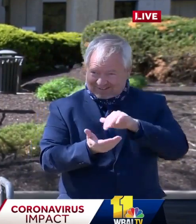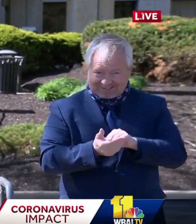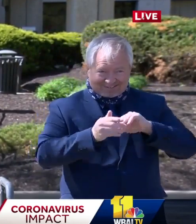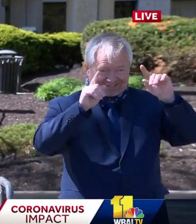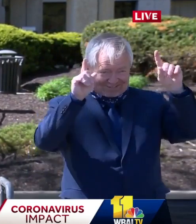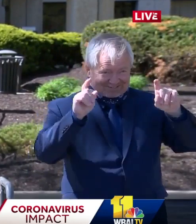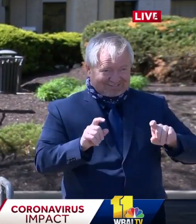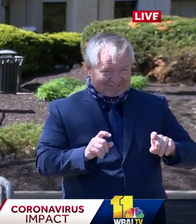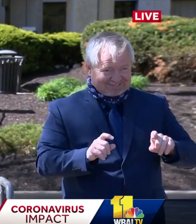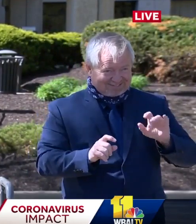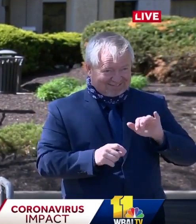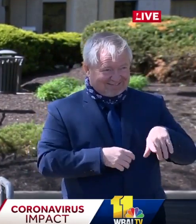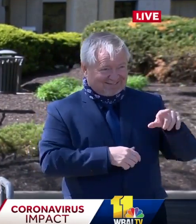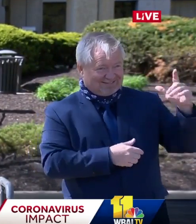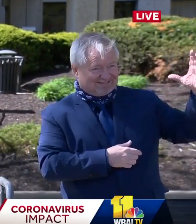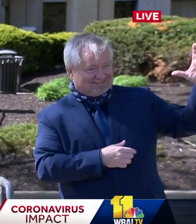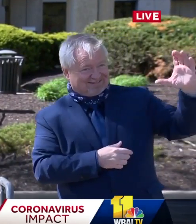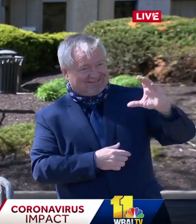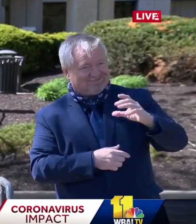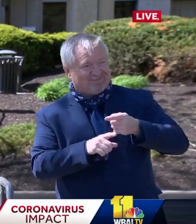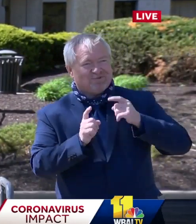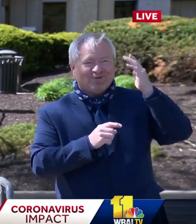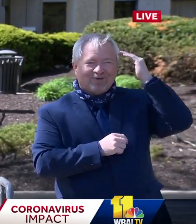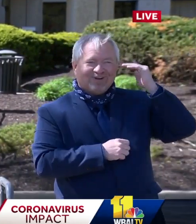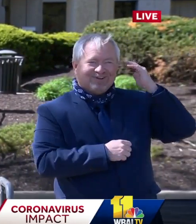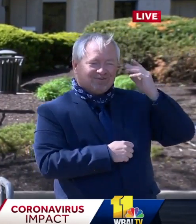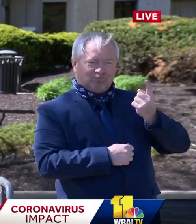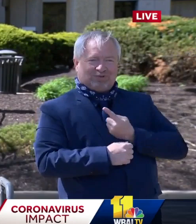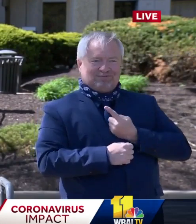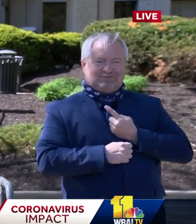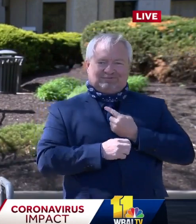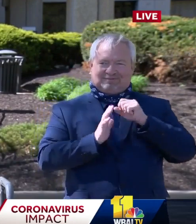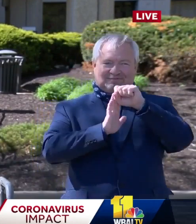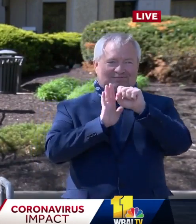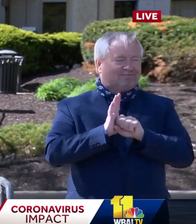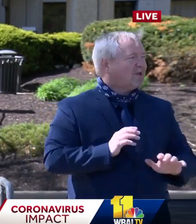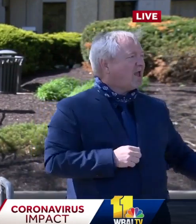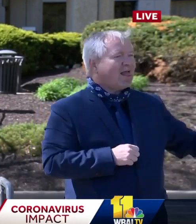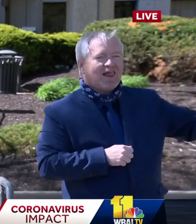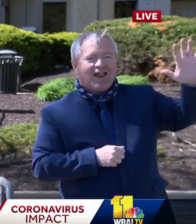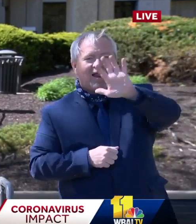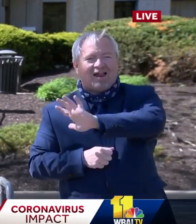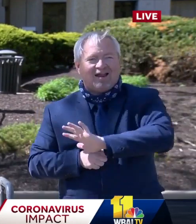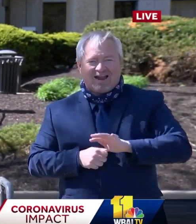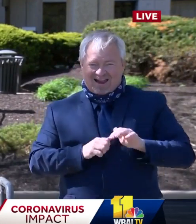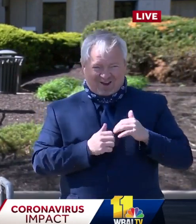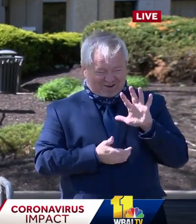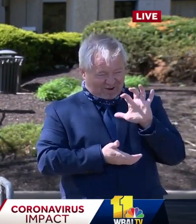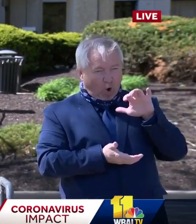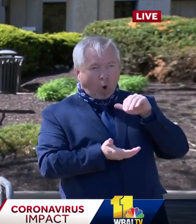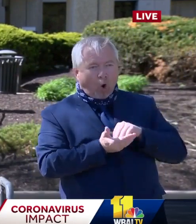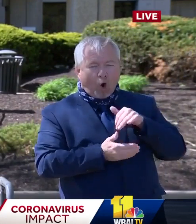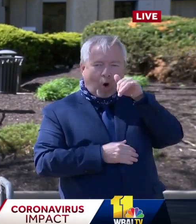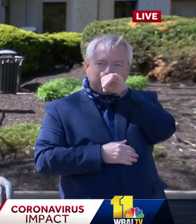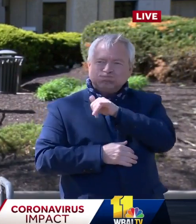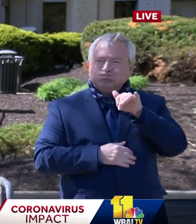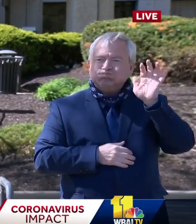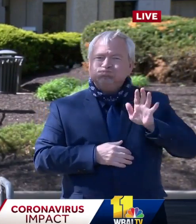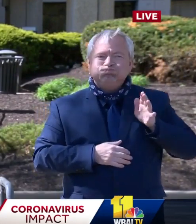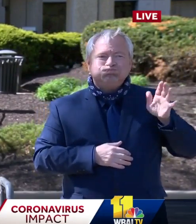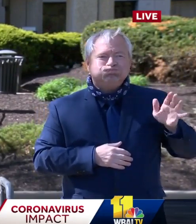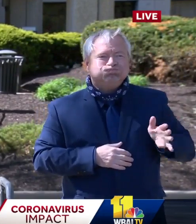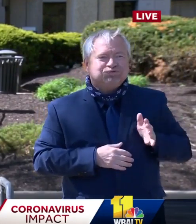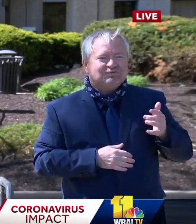from Korea, and we're the only state in America that has half a million tests. And that was more than the top